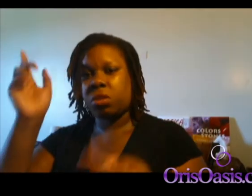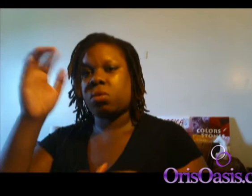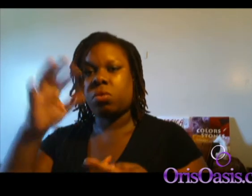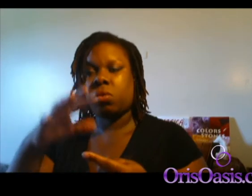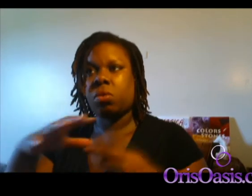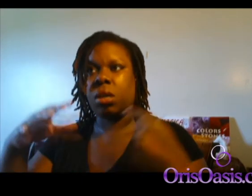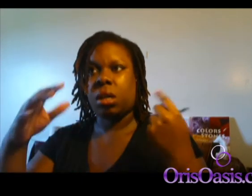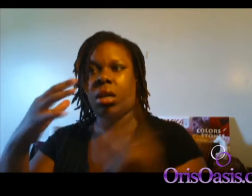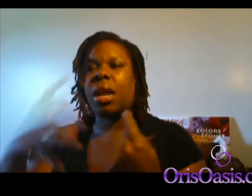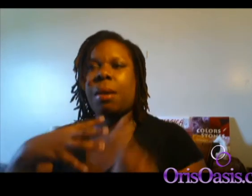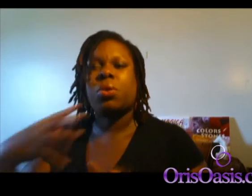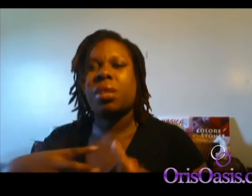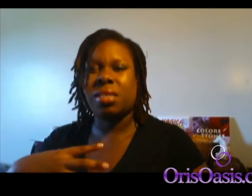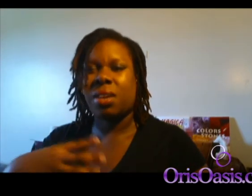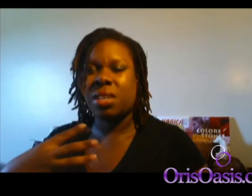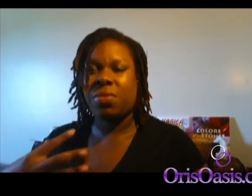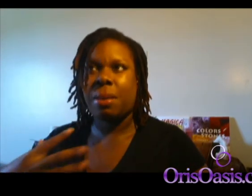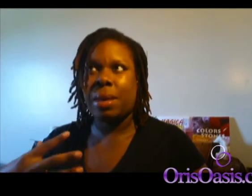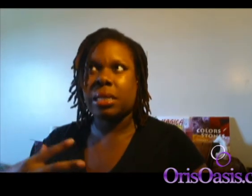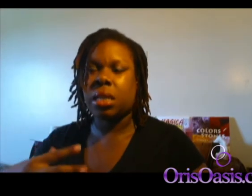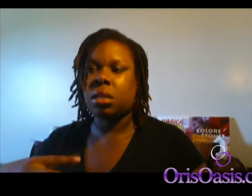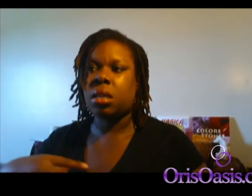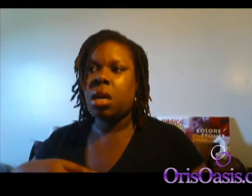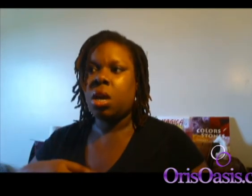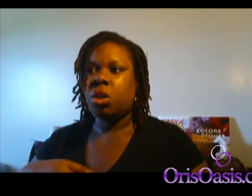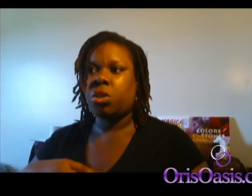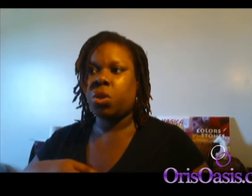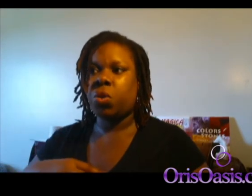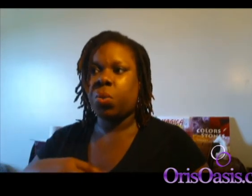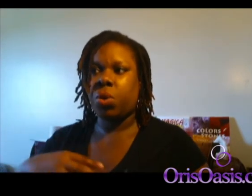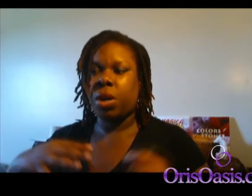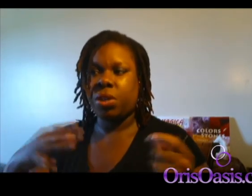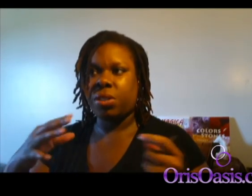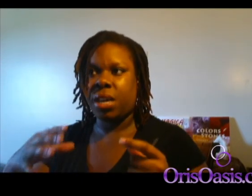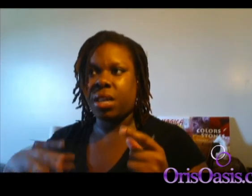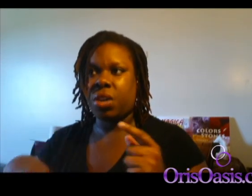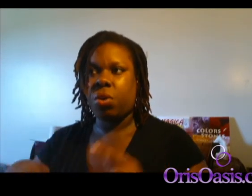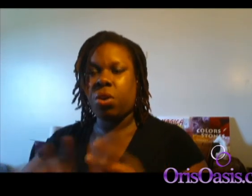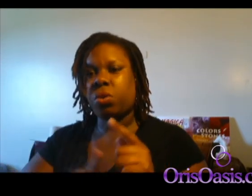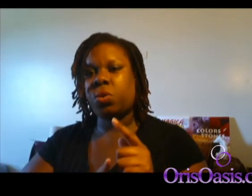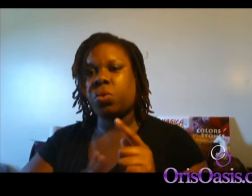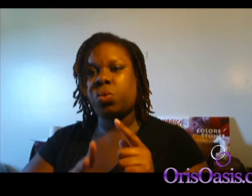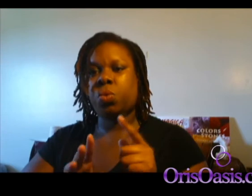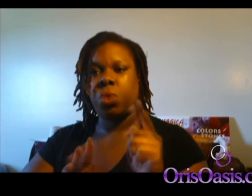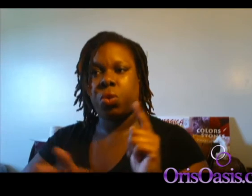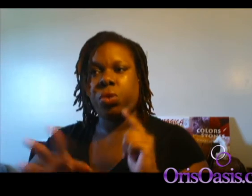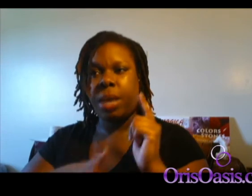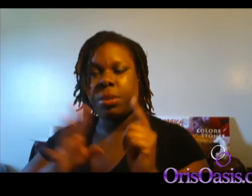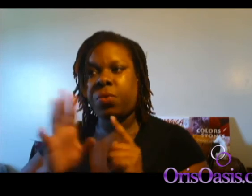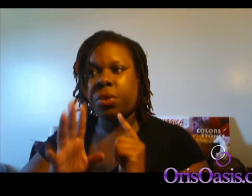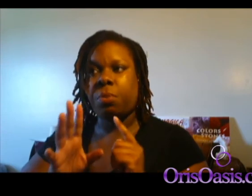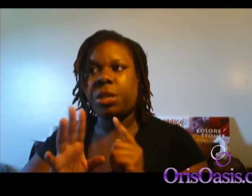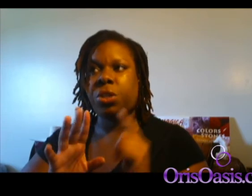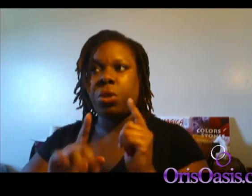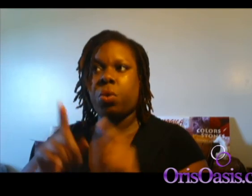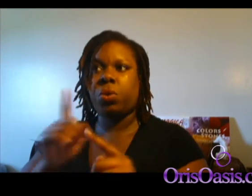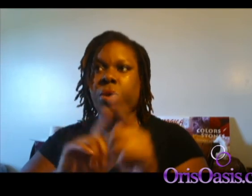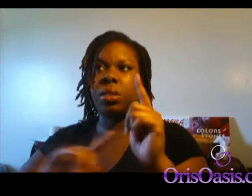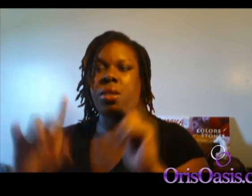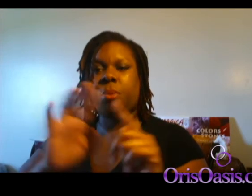collapses on itself, if that makes sense. So, when you understand that, you can go to, when you tap into the fifth dimension, you go to the zero point